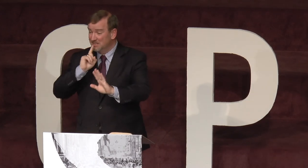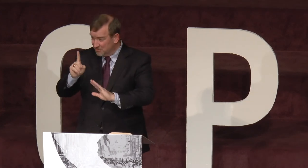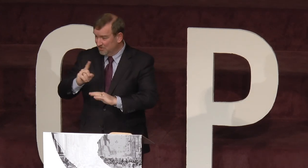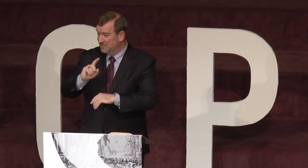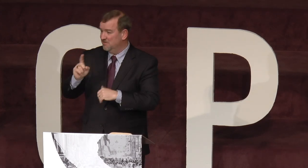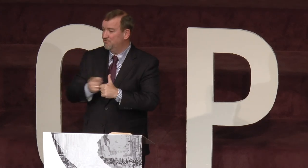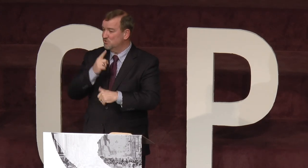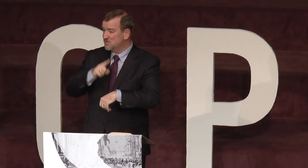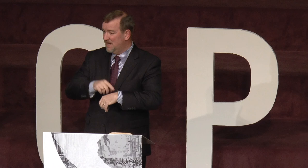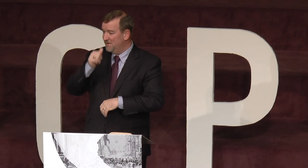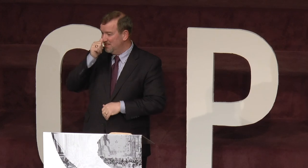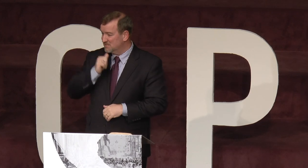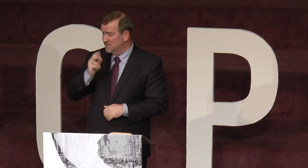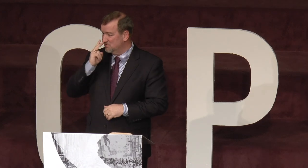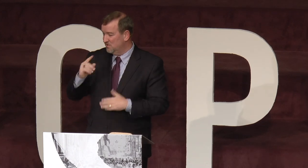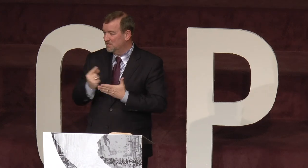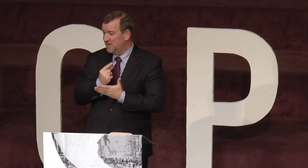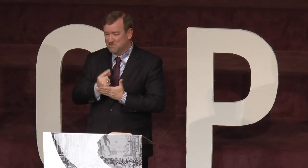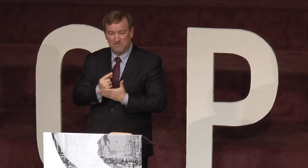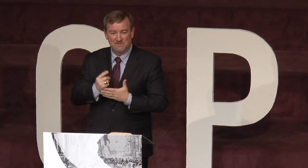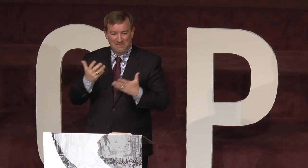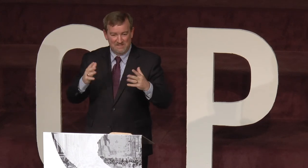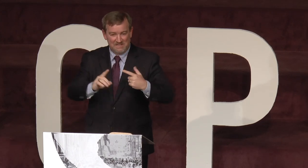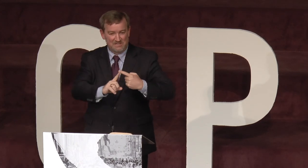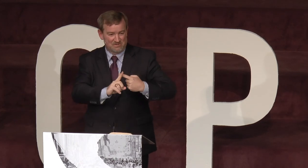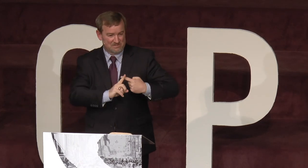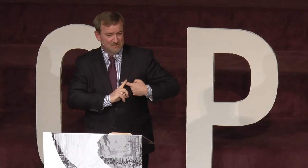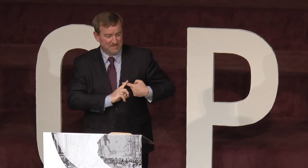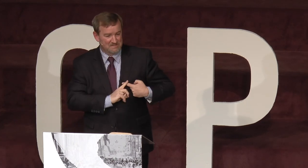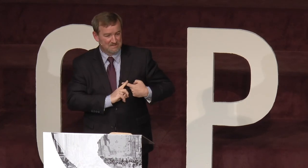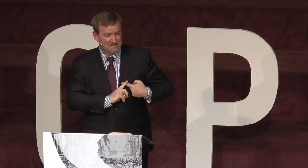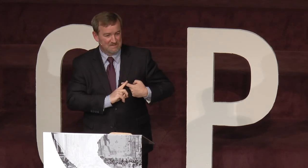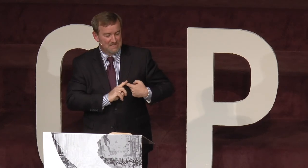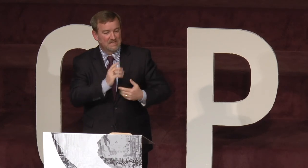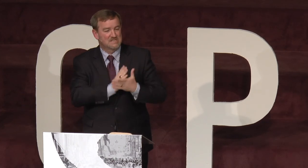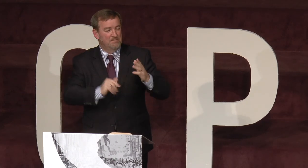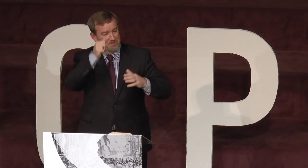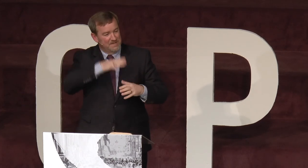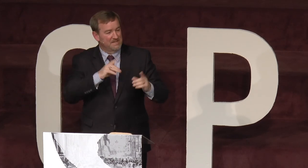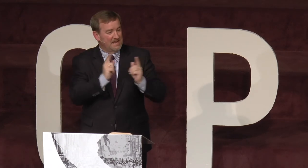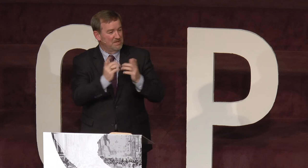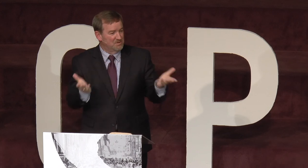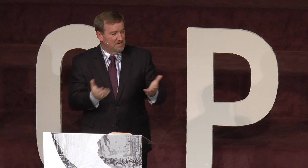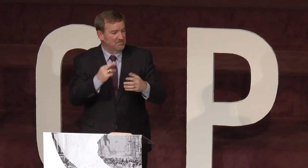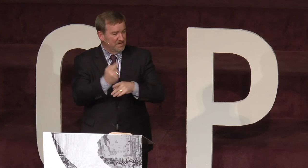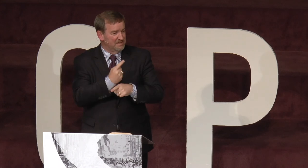literally the first time Alan Snare saw the gospel, he trusted Christ. Some of the men that I meet with here regularly